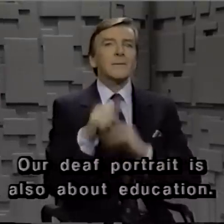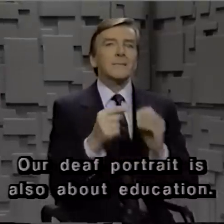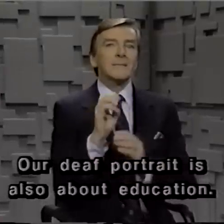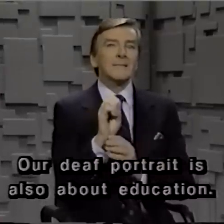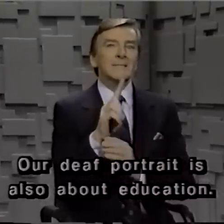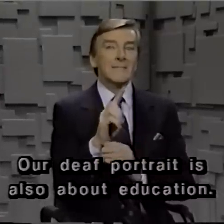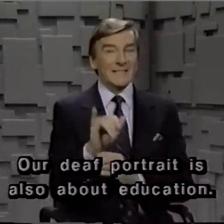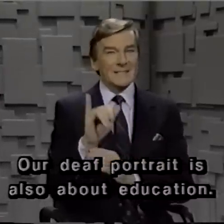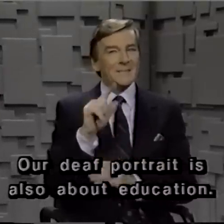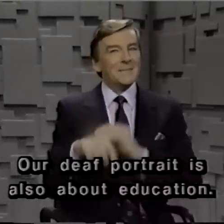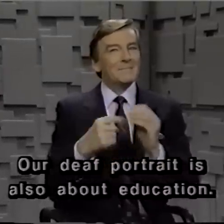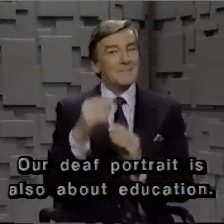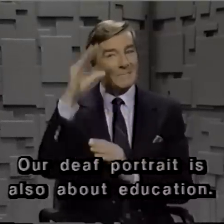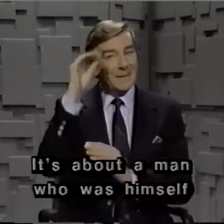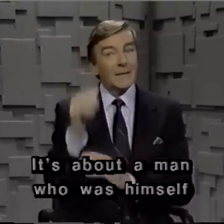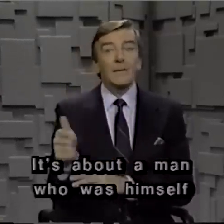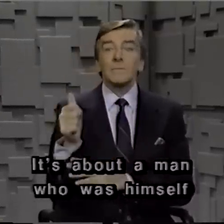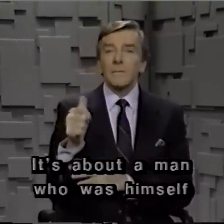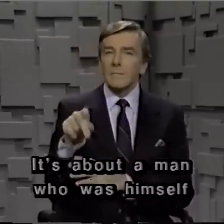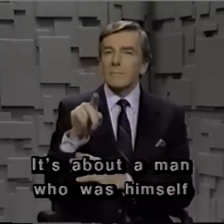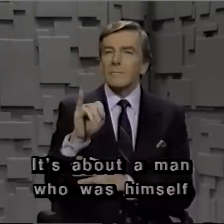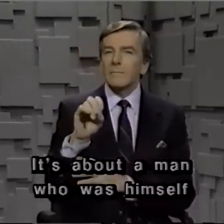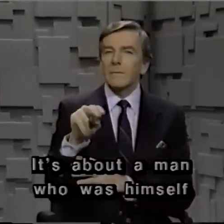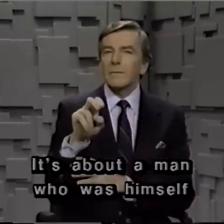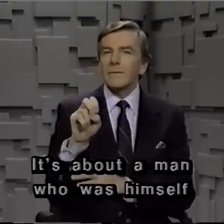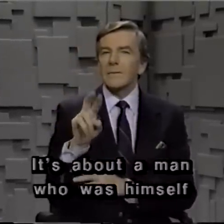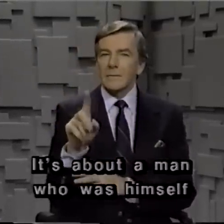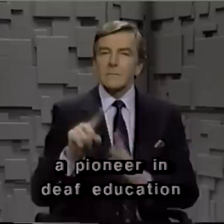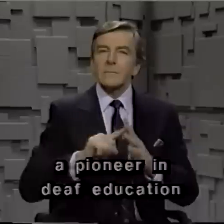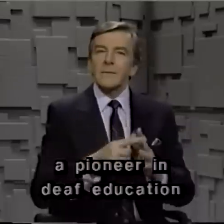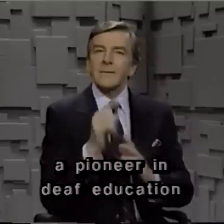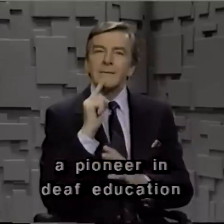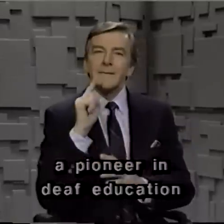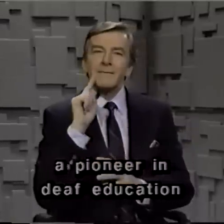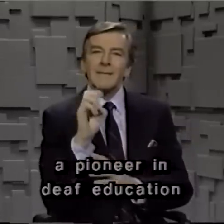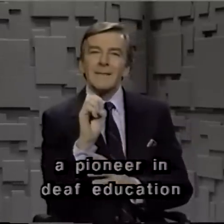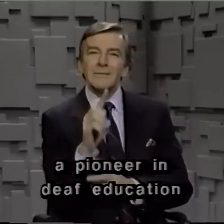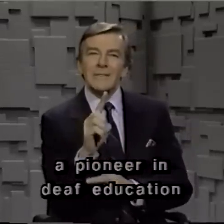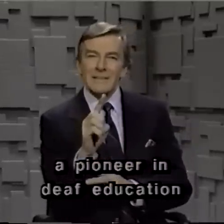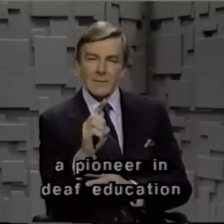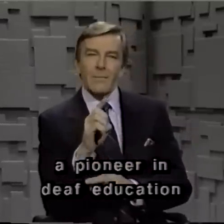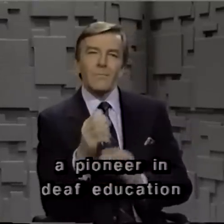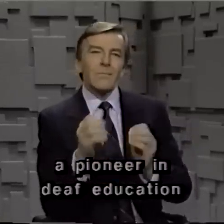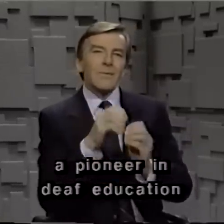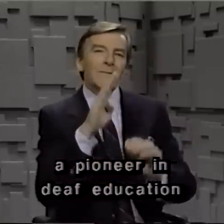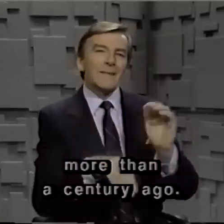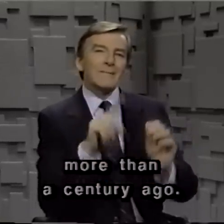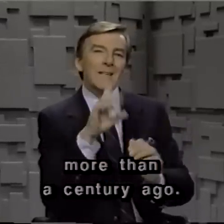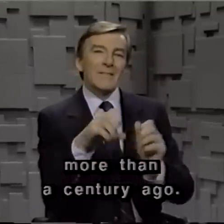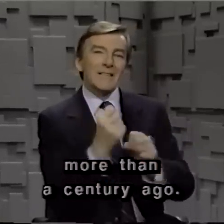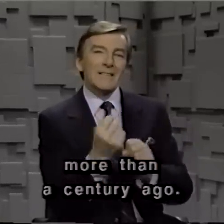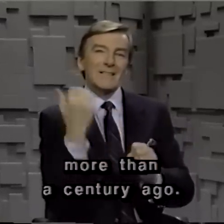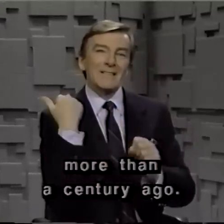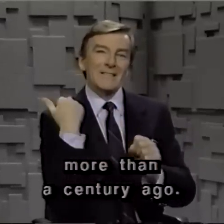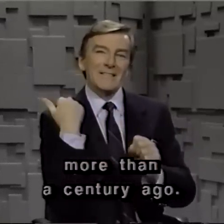education. It's about a man who was himself a pioneer in deaf education more than a century ago.